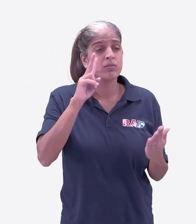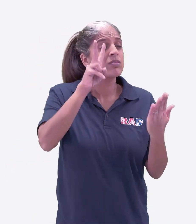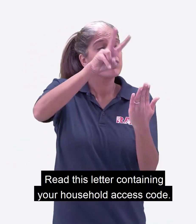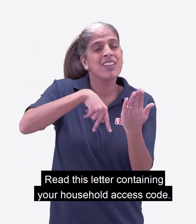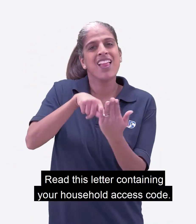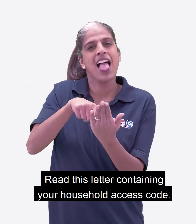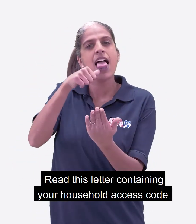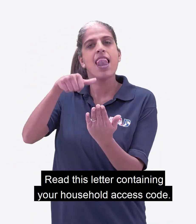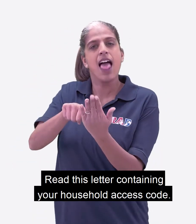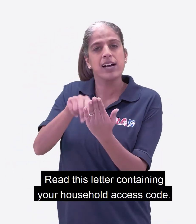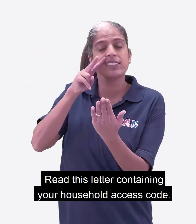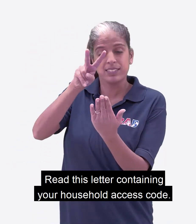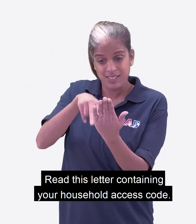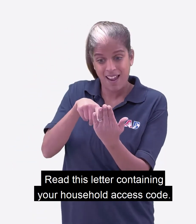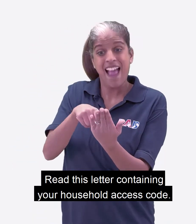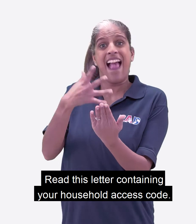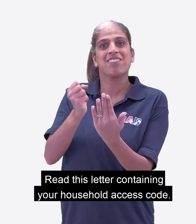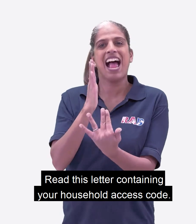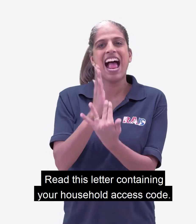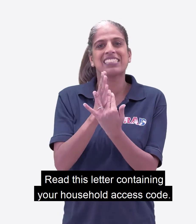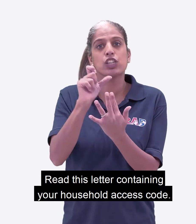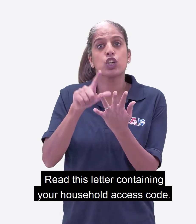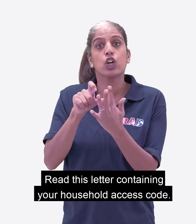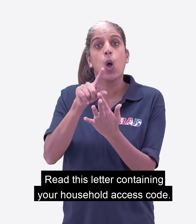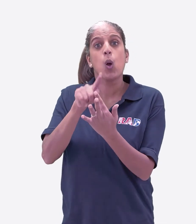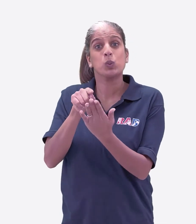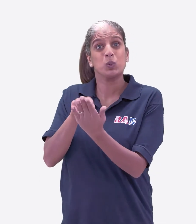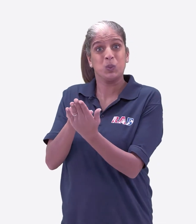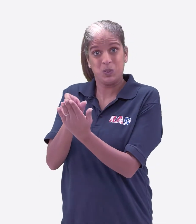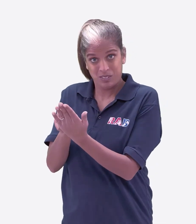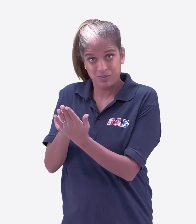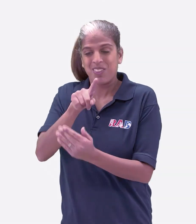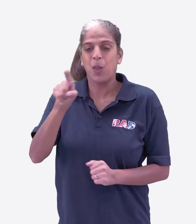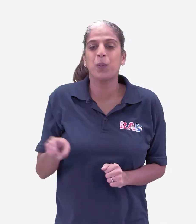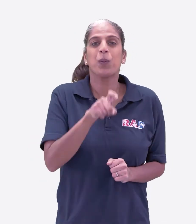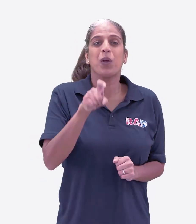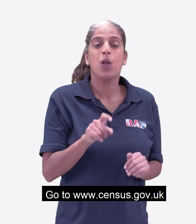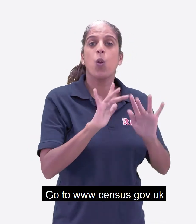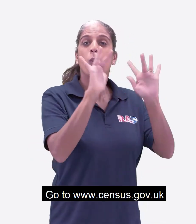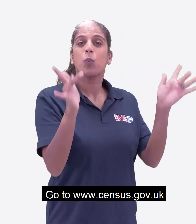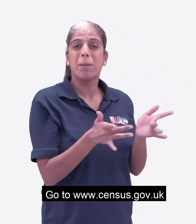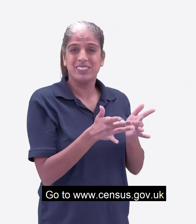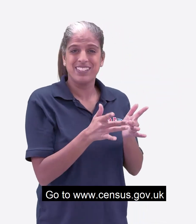Read this letter containing your Household Access Code Go to www